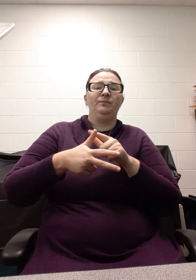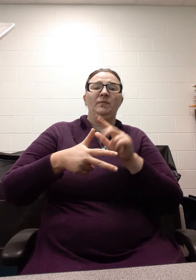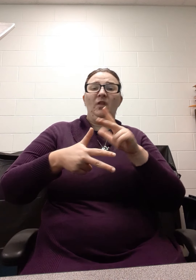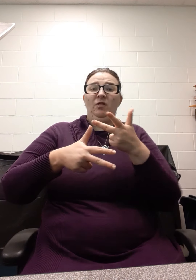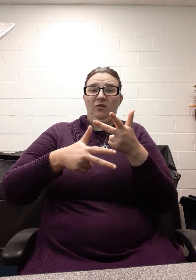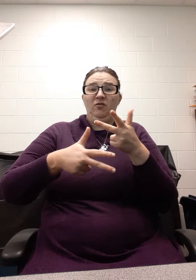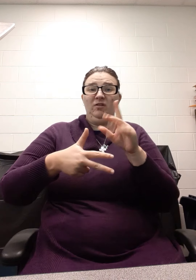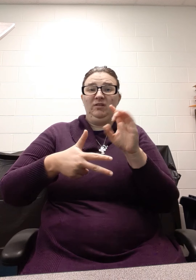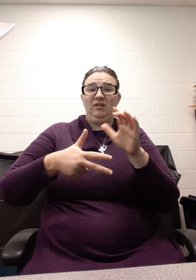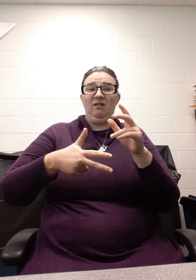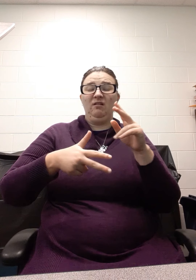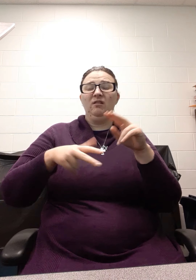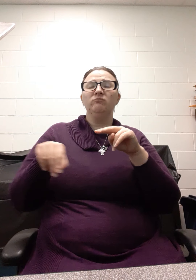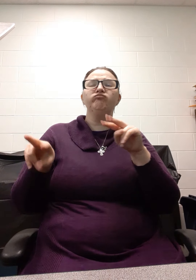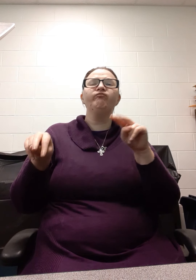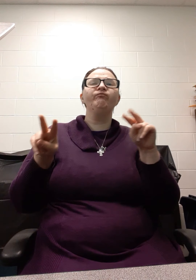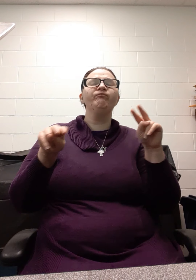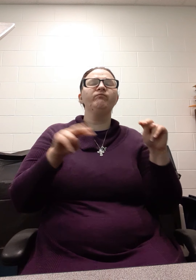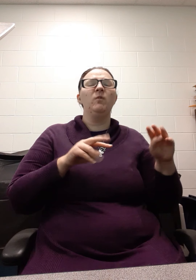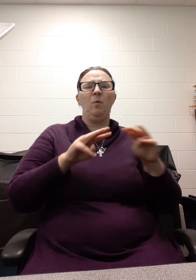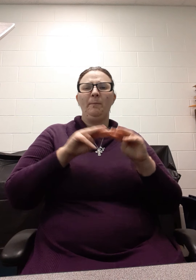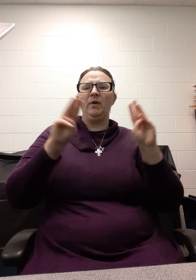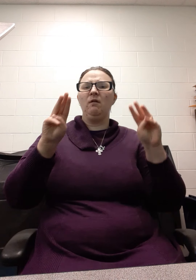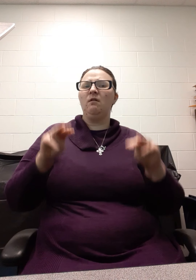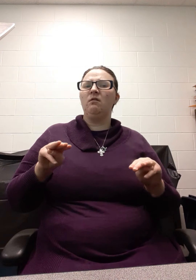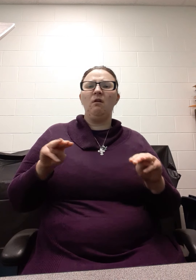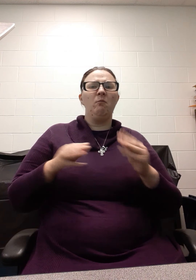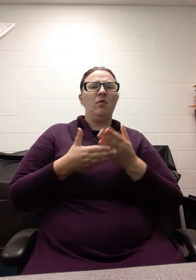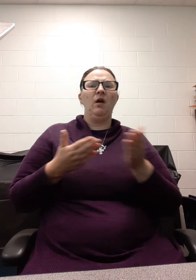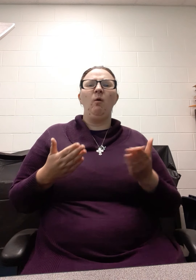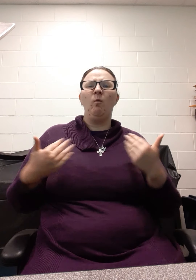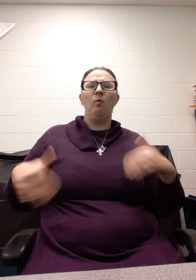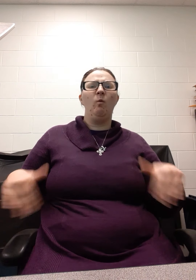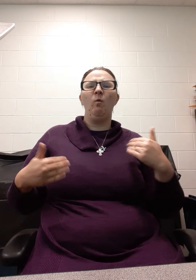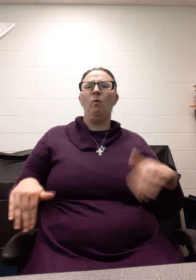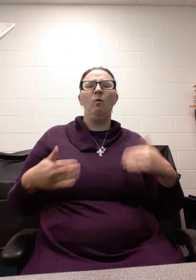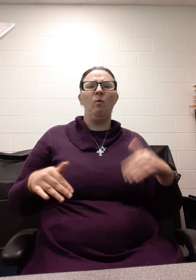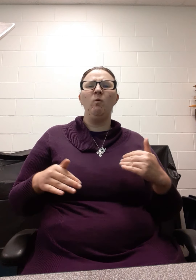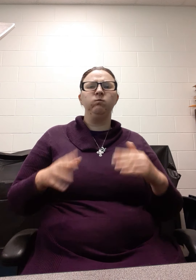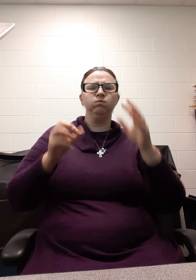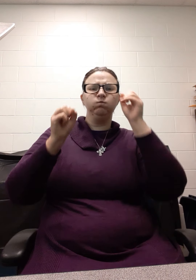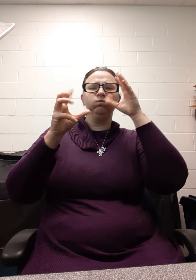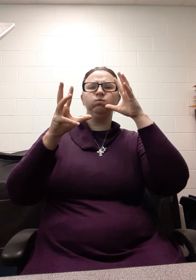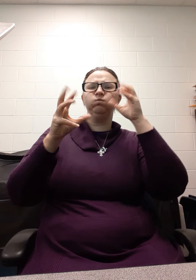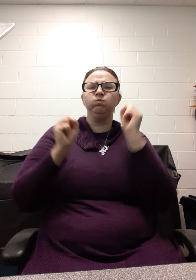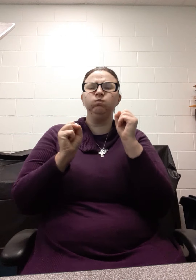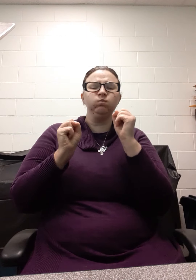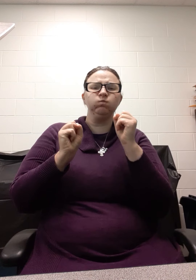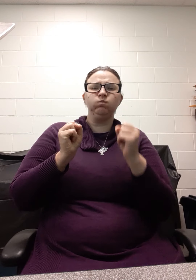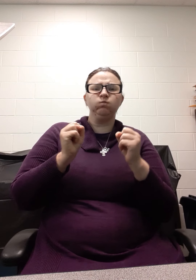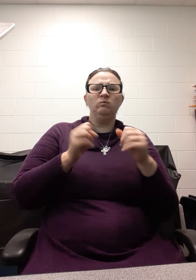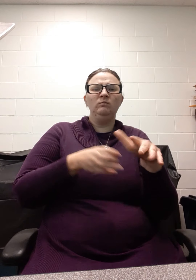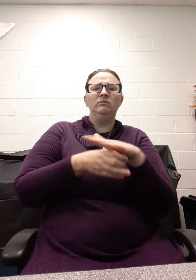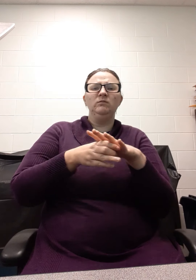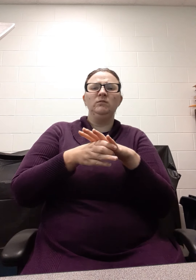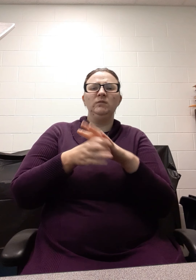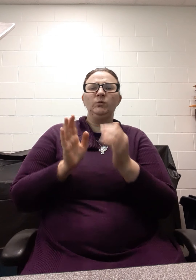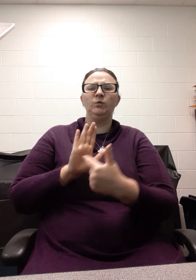museum-quality exhibits on deck three are just amazing. There's an exhibit about the flood geology,